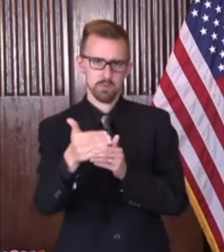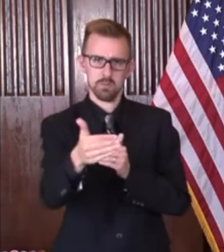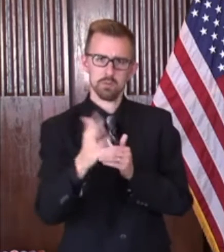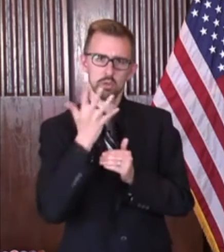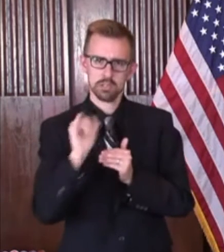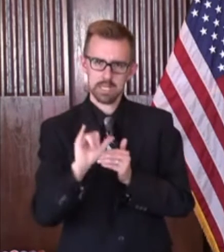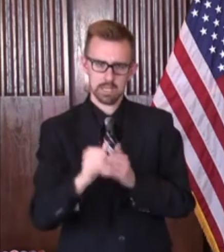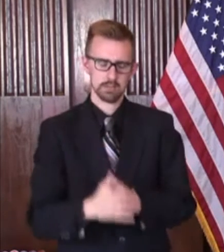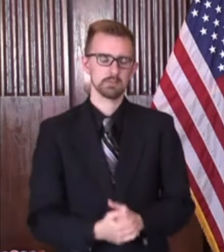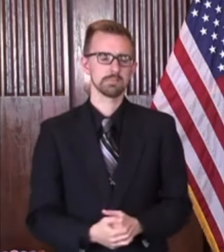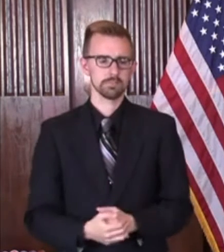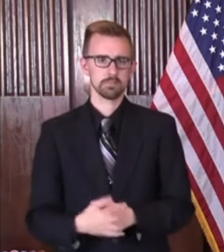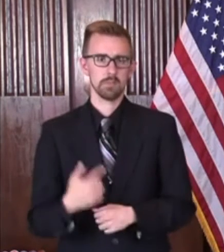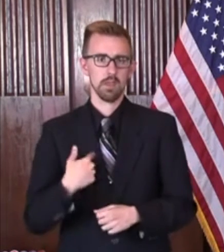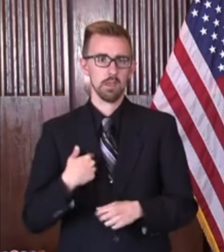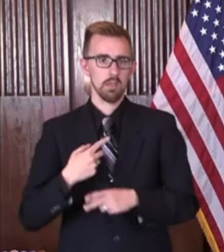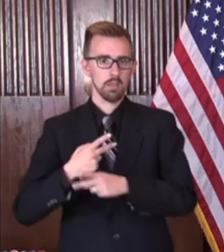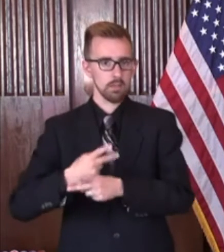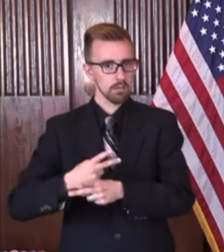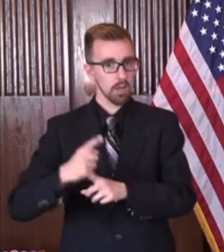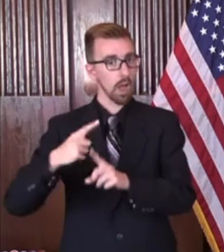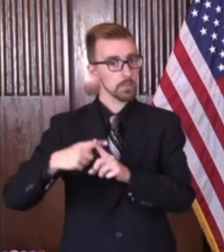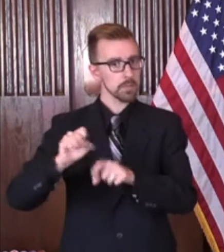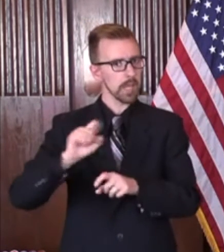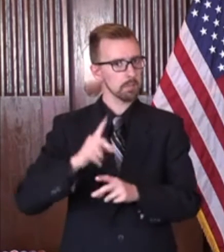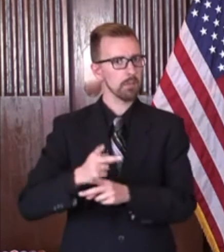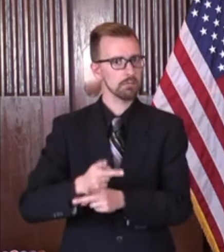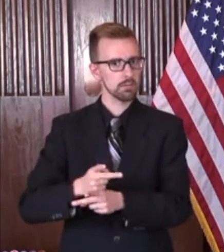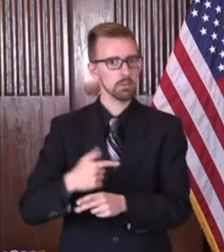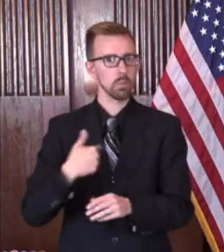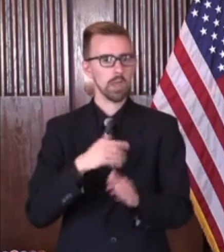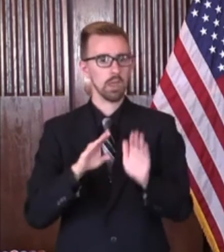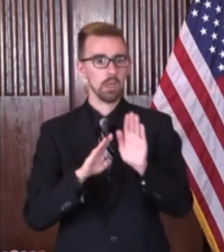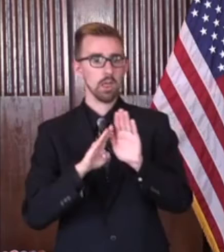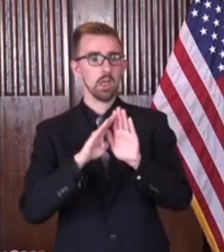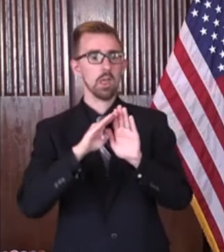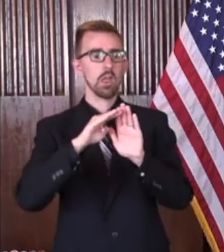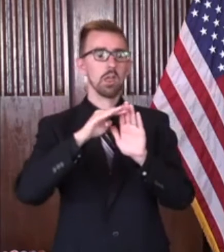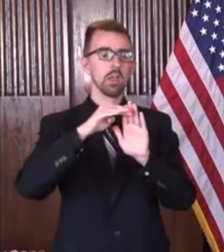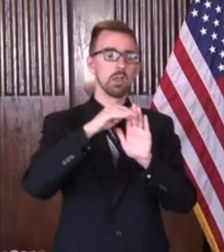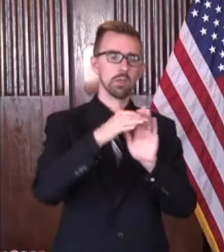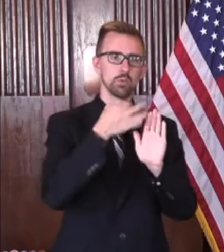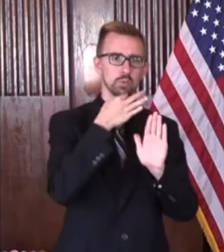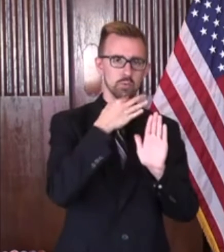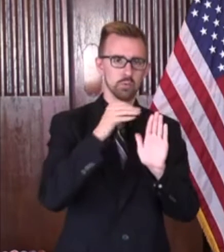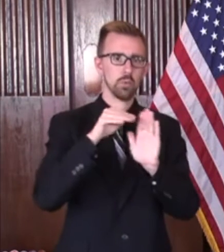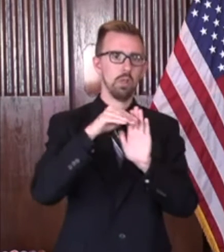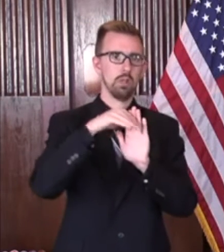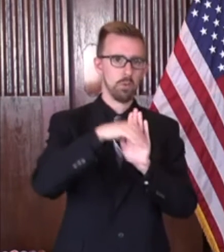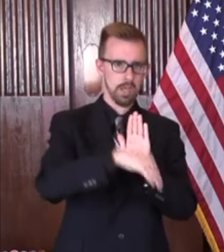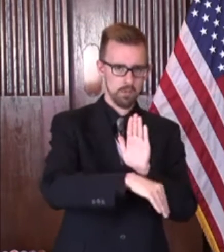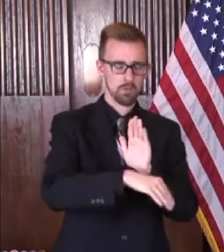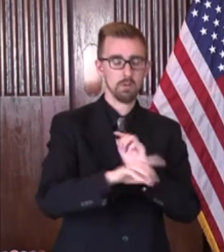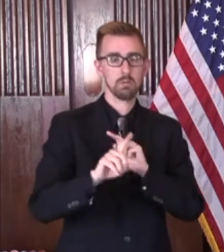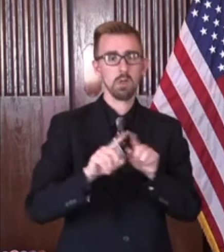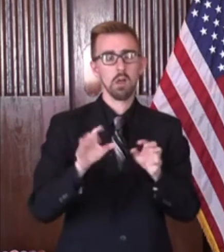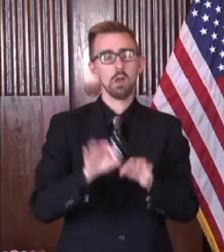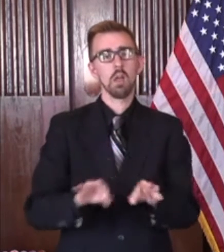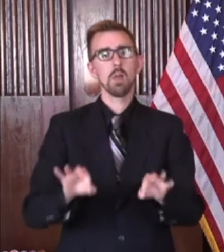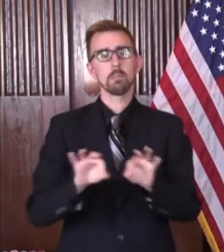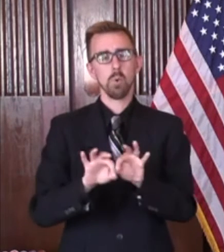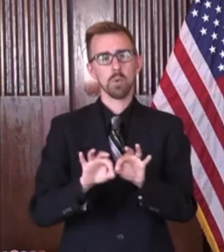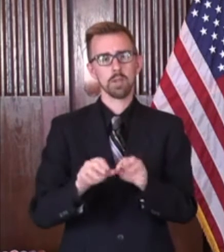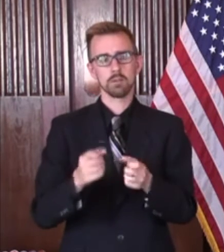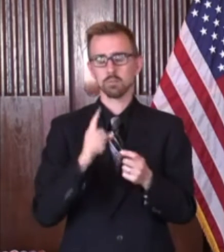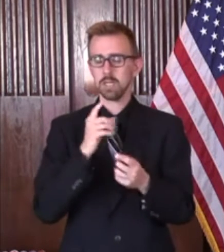I am cautiously optimistic that we are on the curve, and hopefully we're going to start going the other way. But it is important,